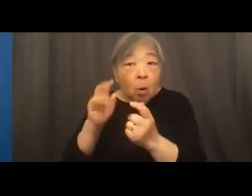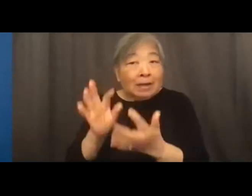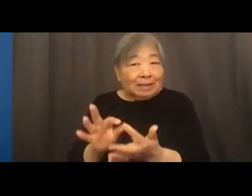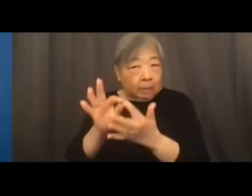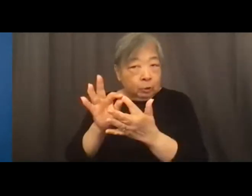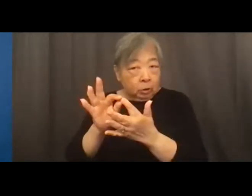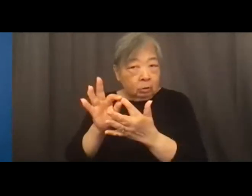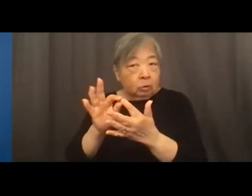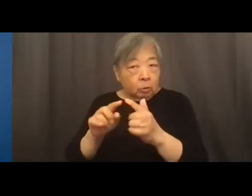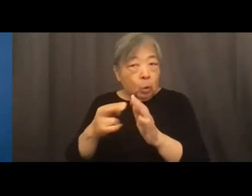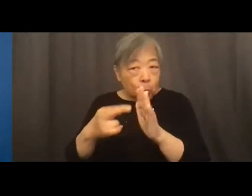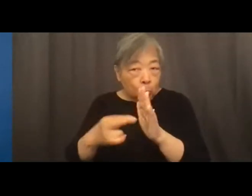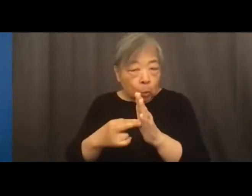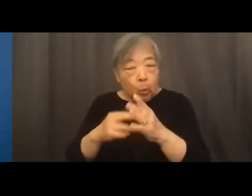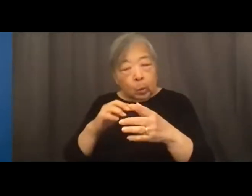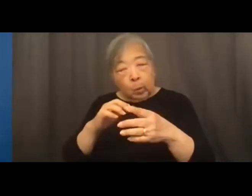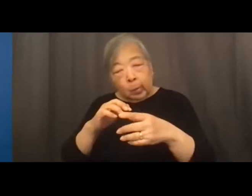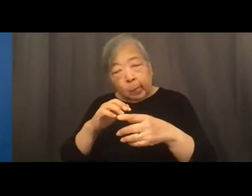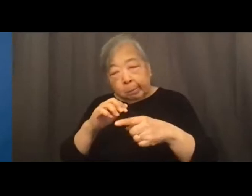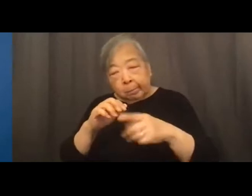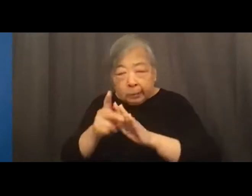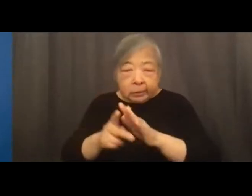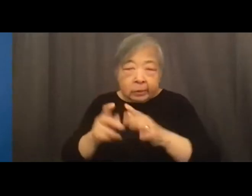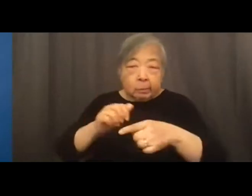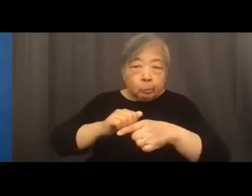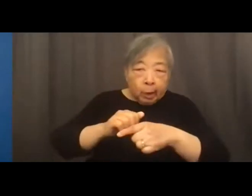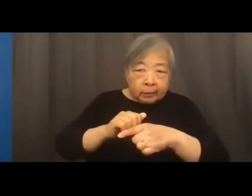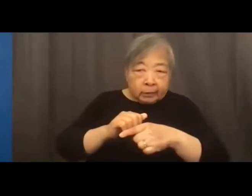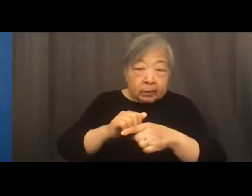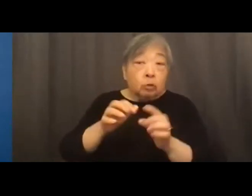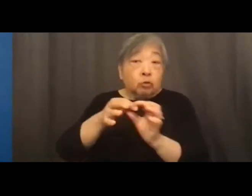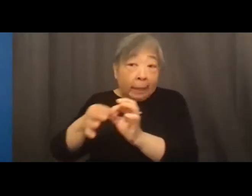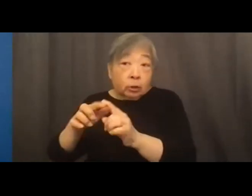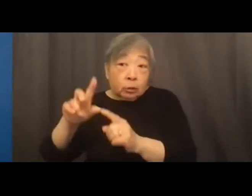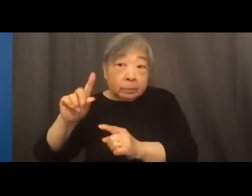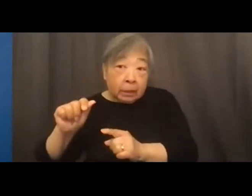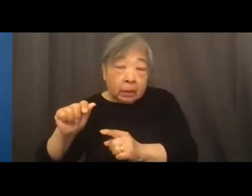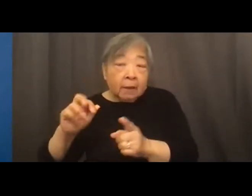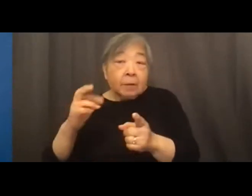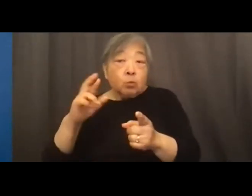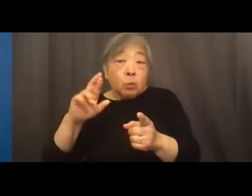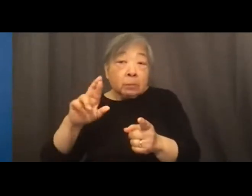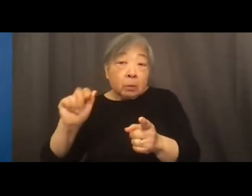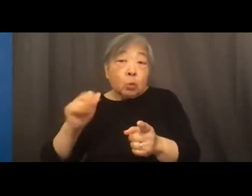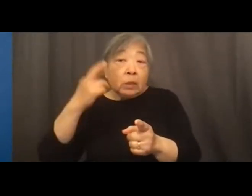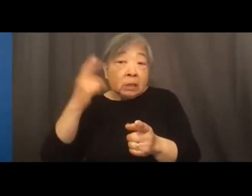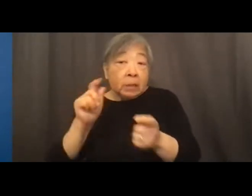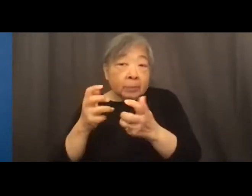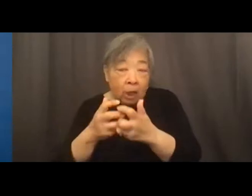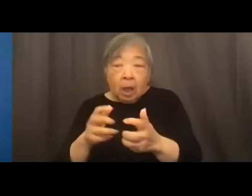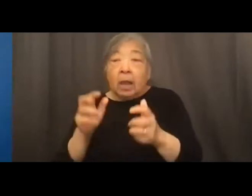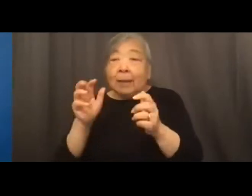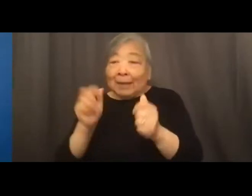a rule policy practice or service, that's a reasonable accommodation. The request can be made orally